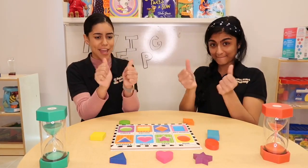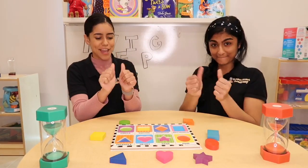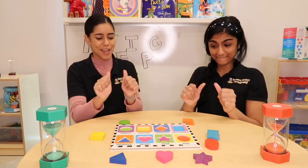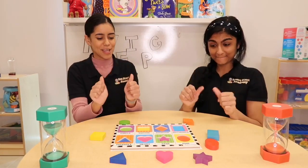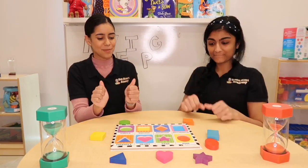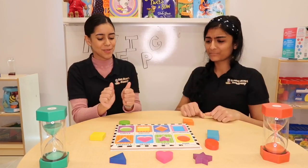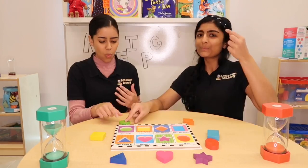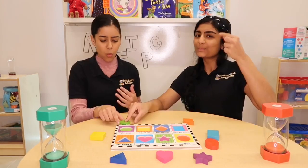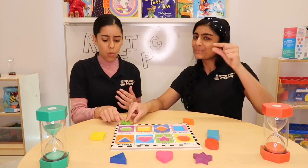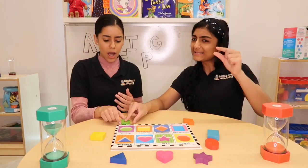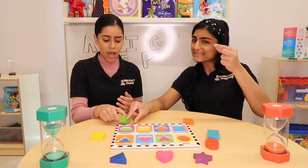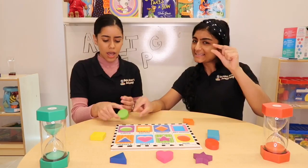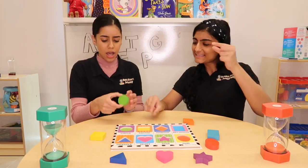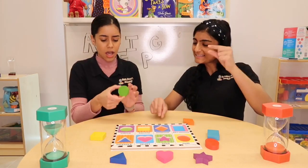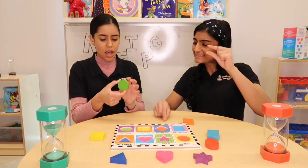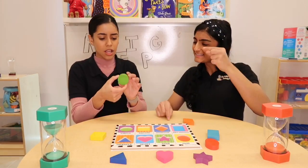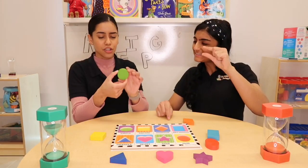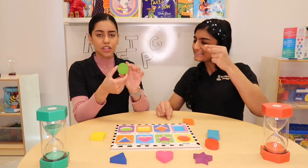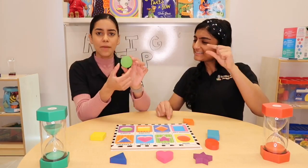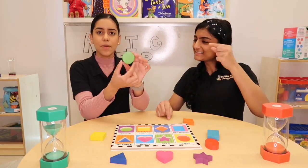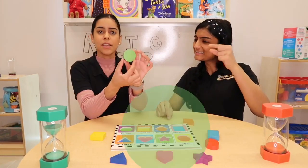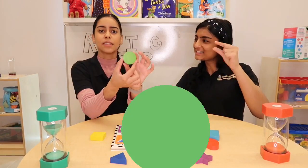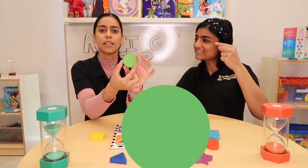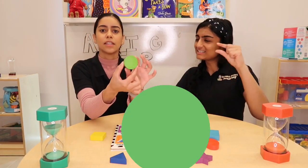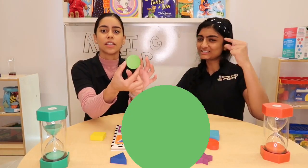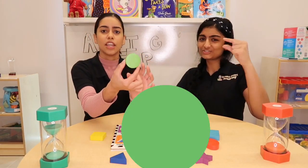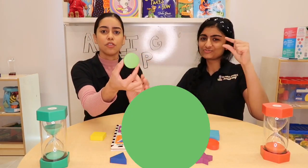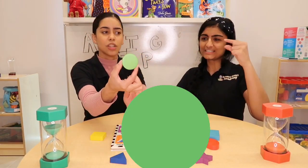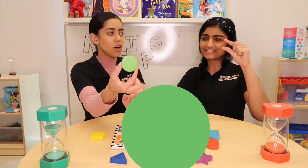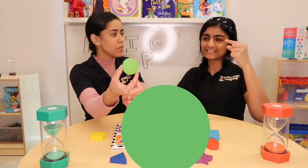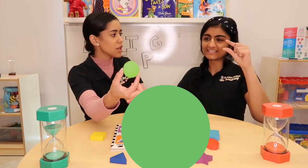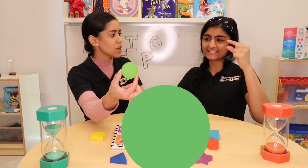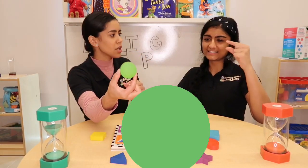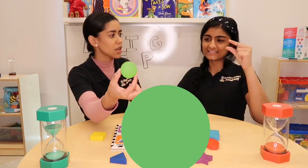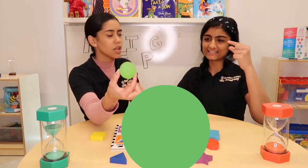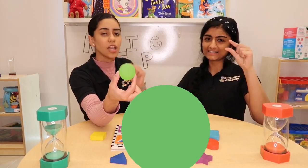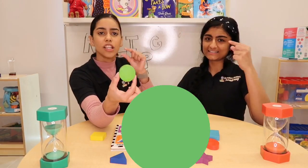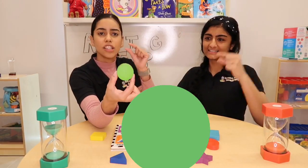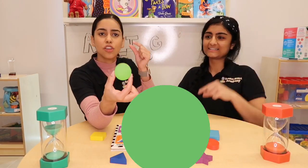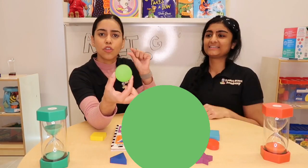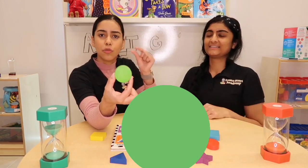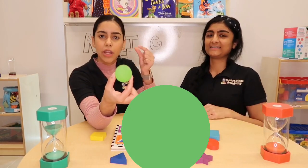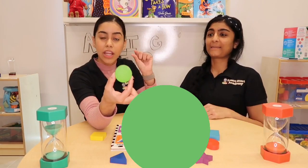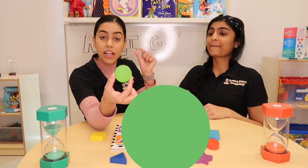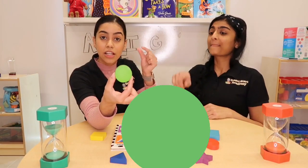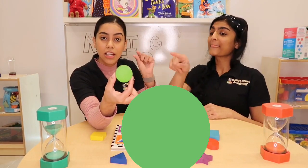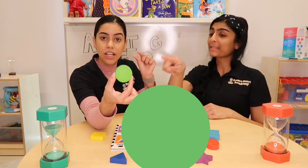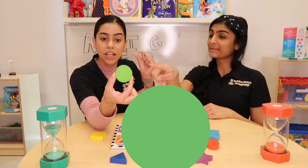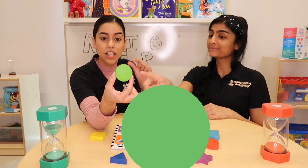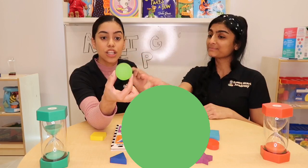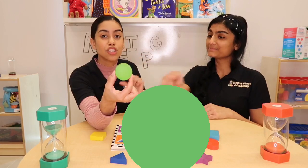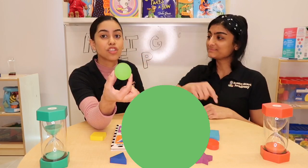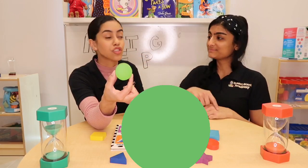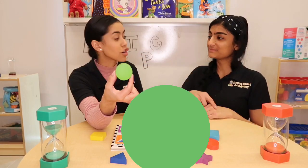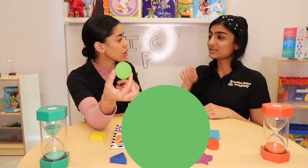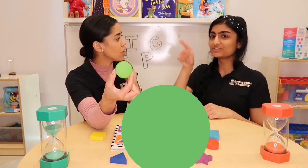Shapes. What shape is this? Can you tell me? This is a green circle.